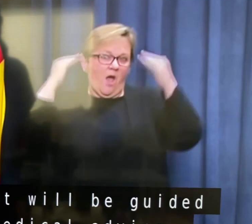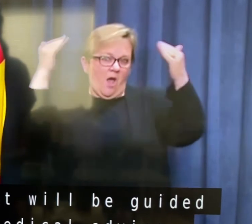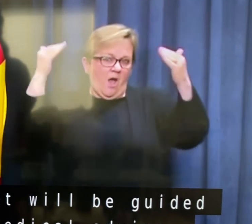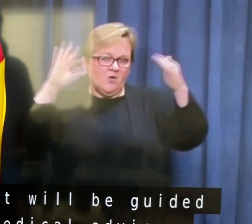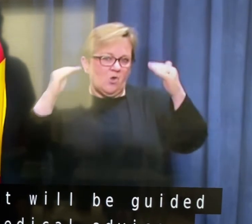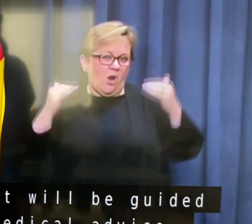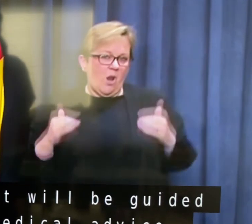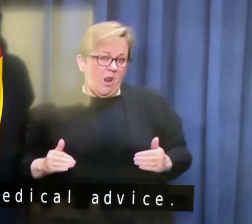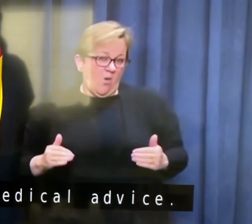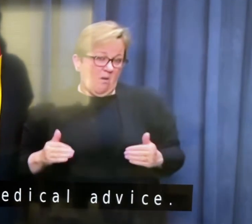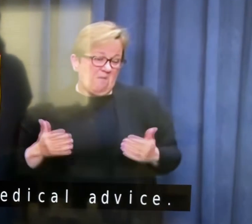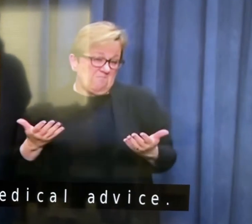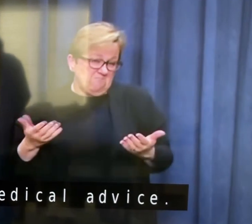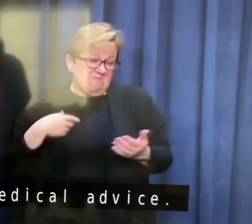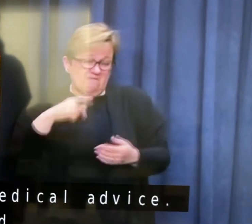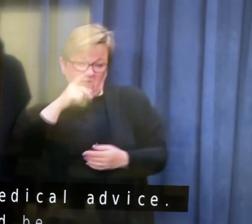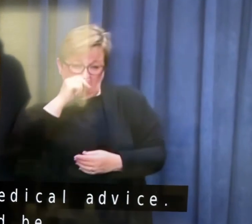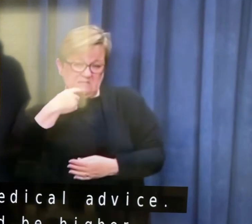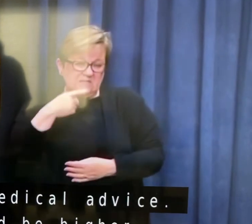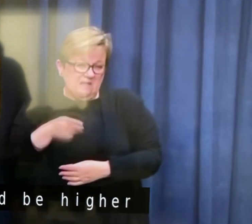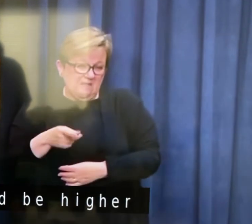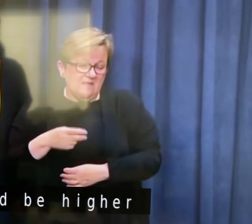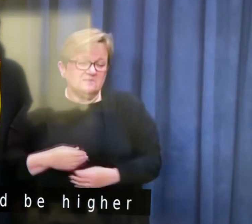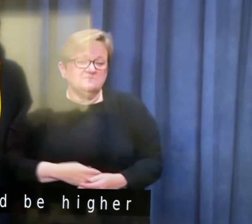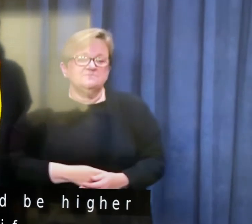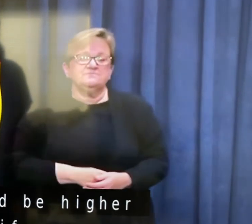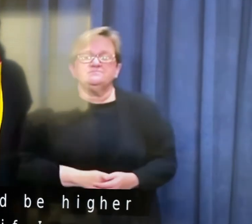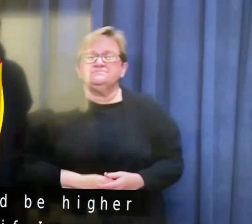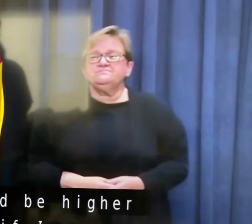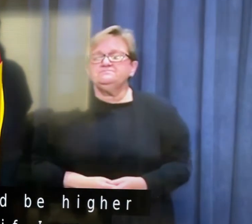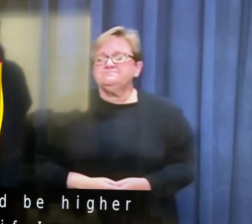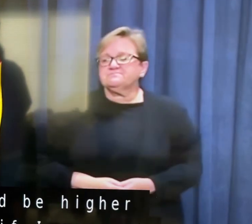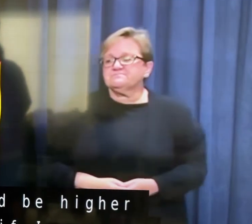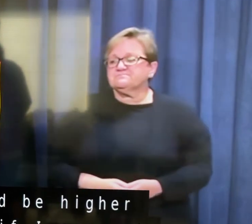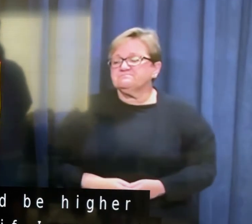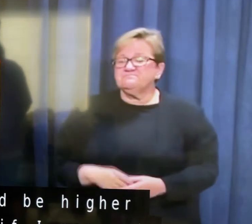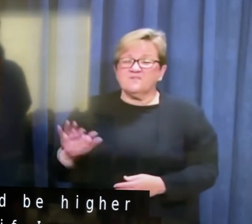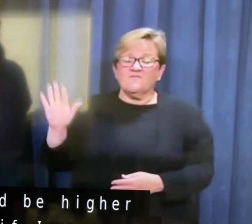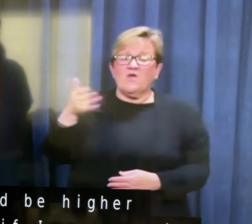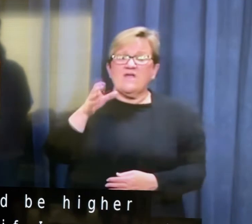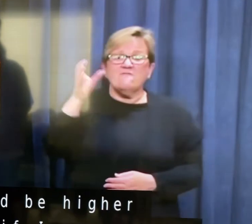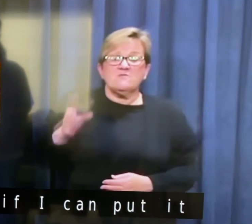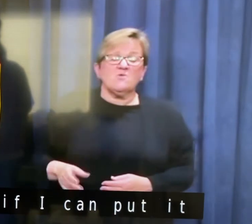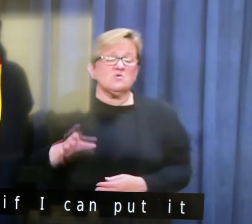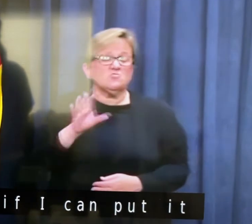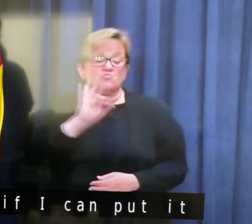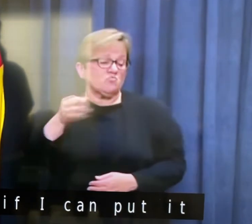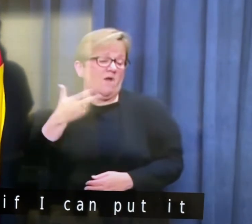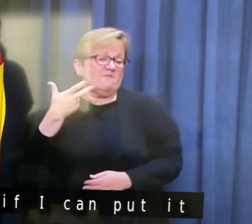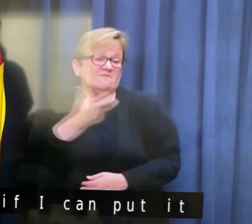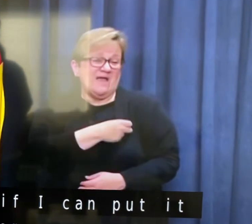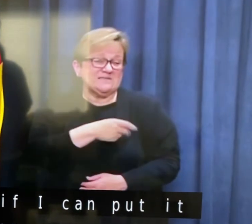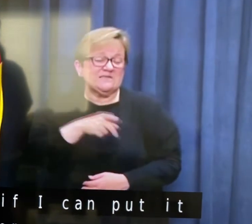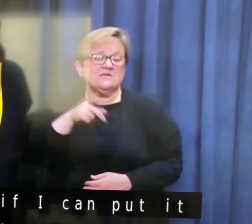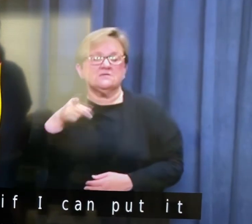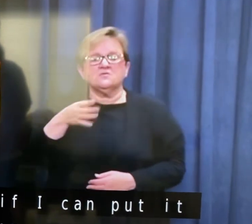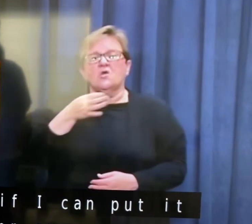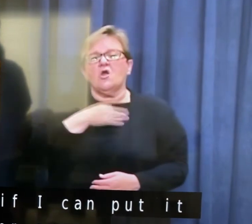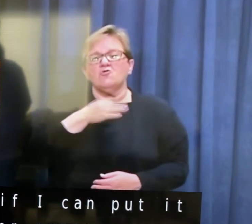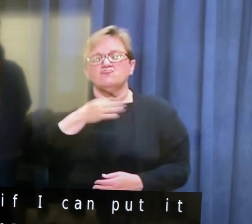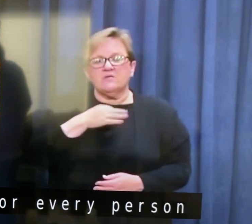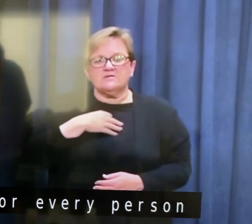lower, if I can put it that way. Um, because, uh, for every person that's not vaccinated, they are at risk of